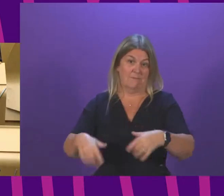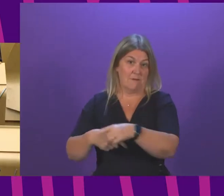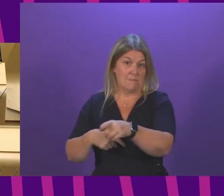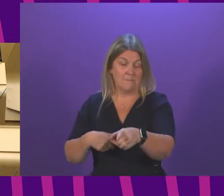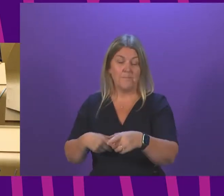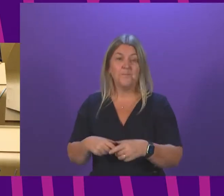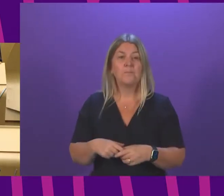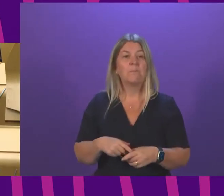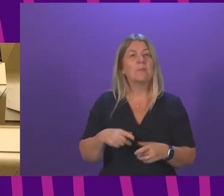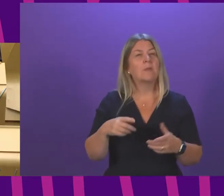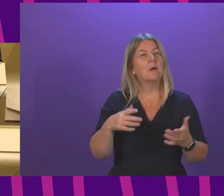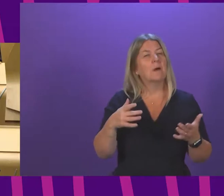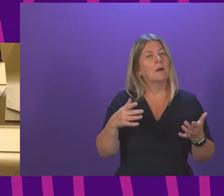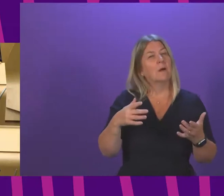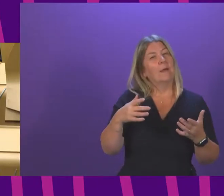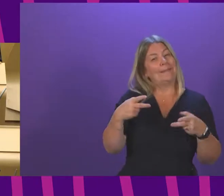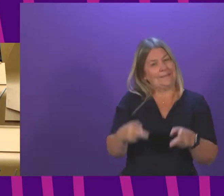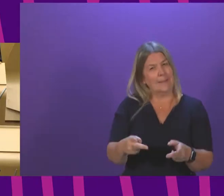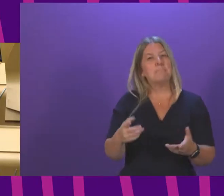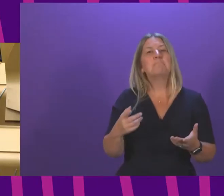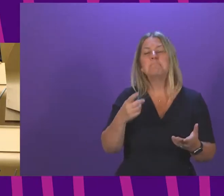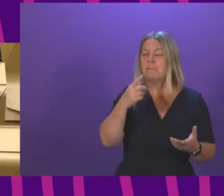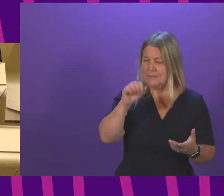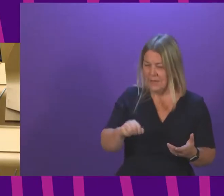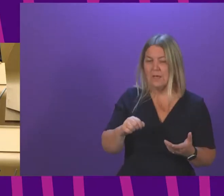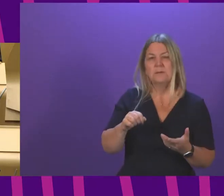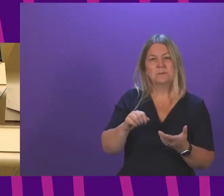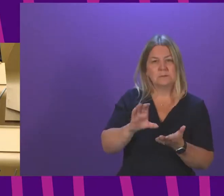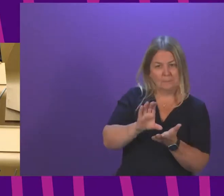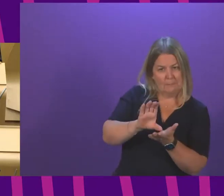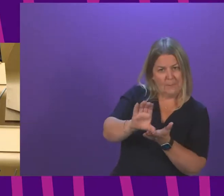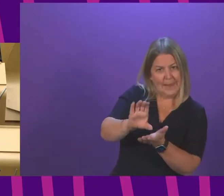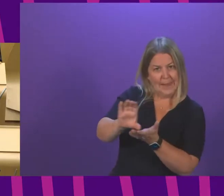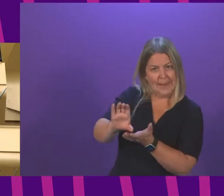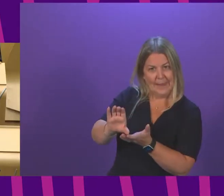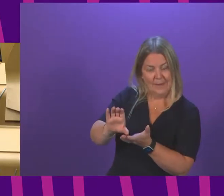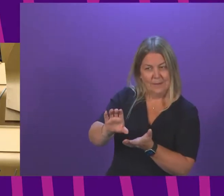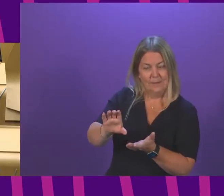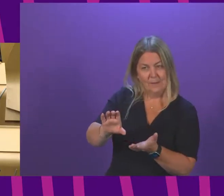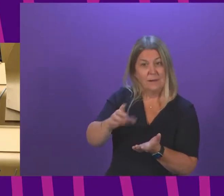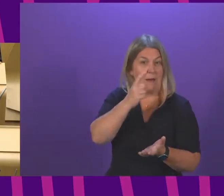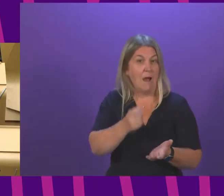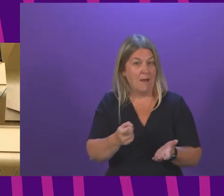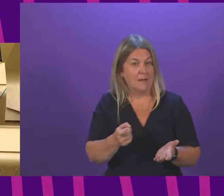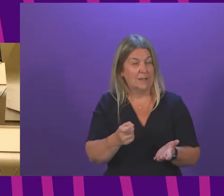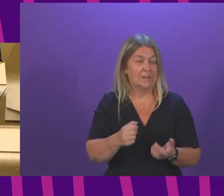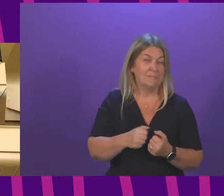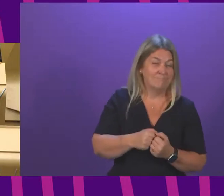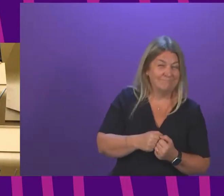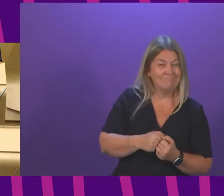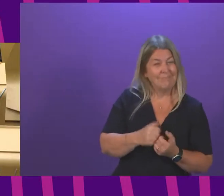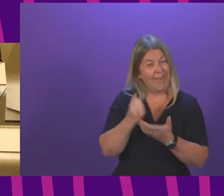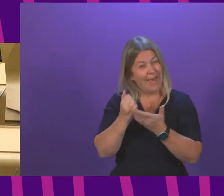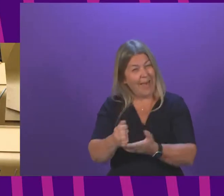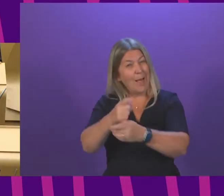whilst the scheme can deliver payments to individuals, it is a question of whether that helps in the recovery